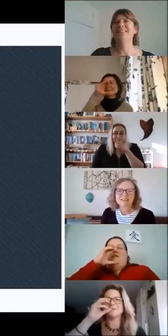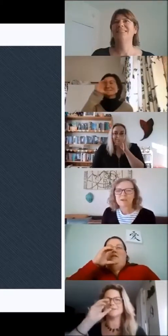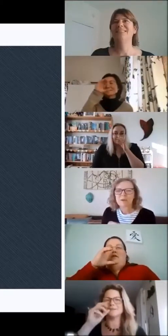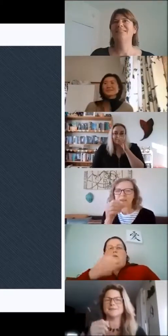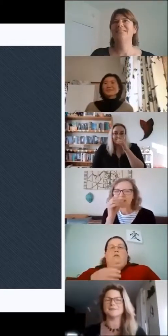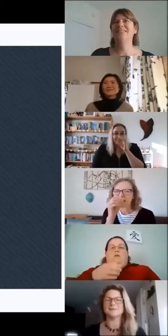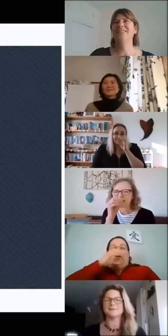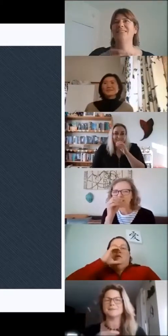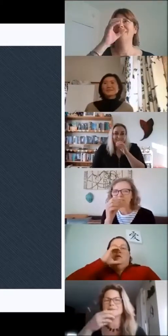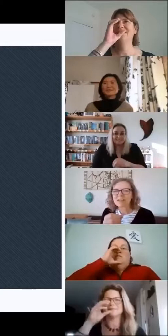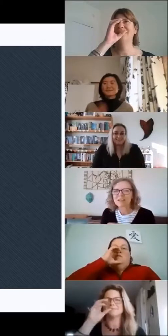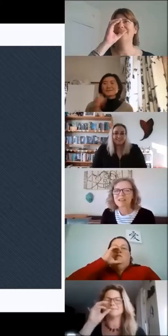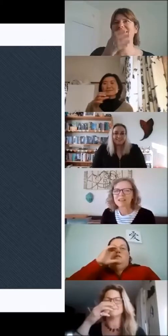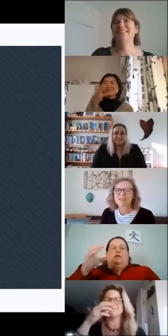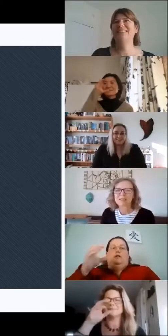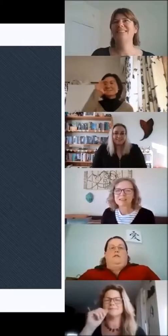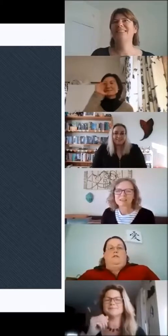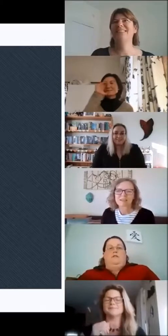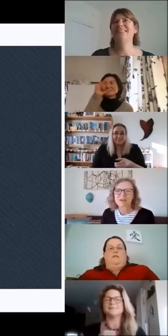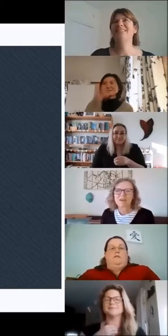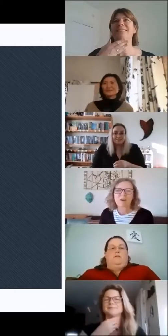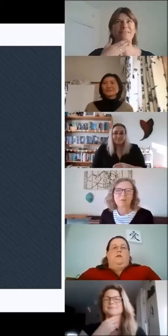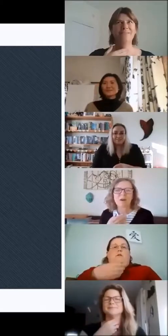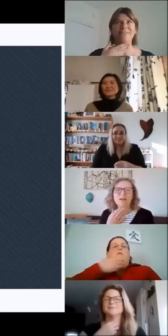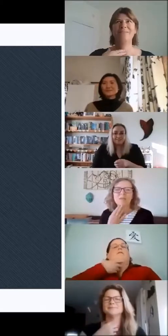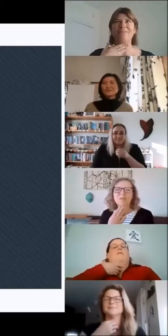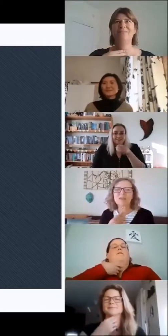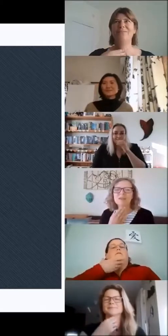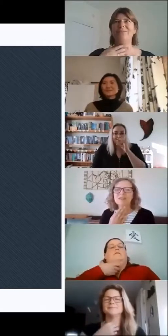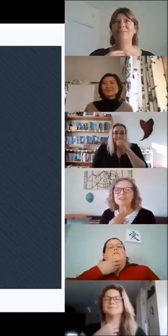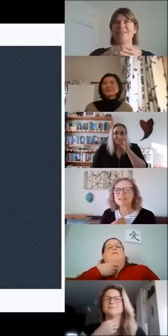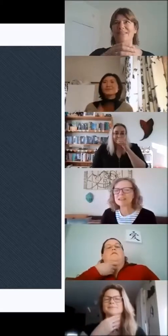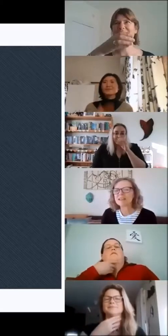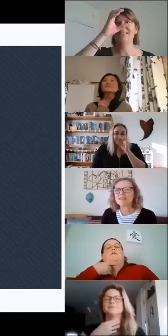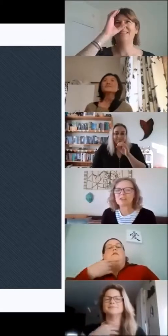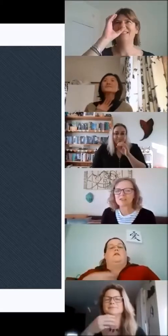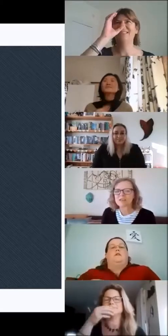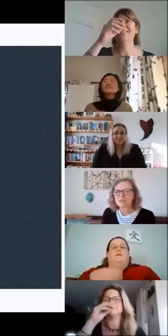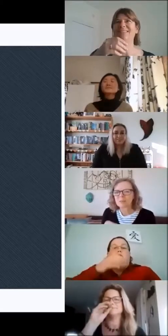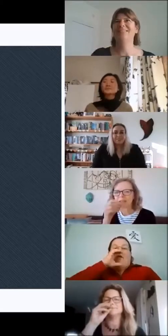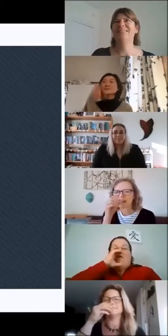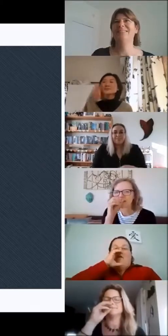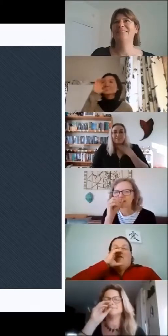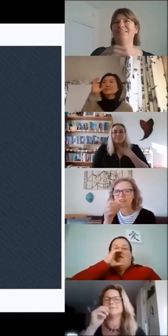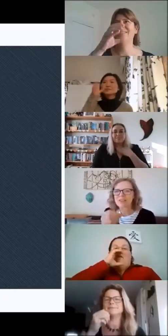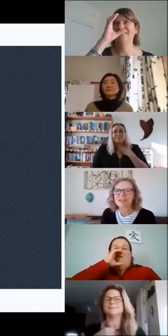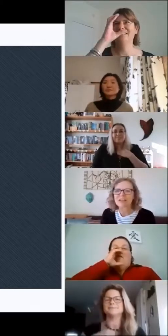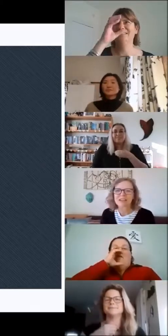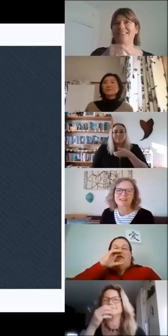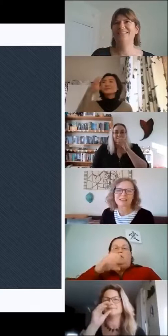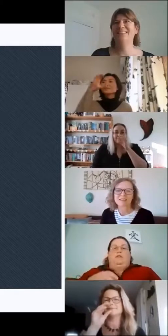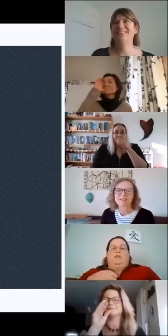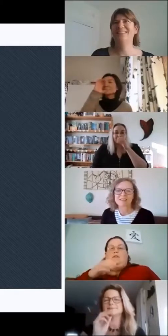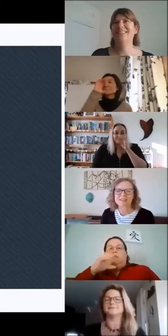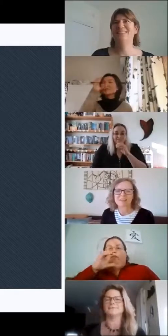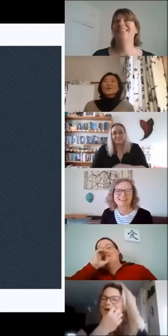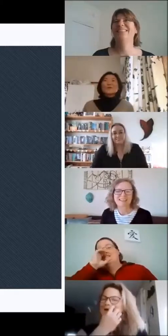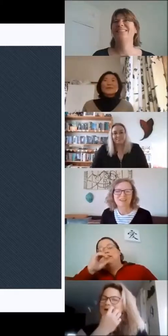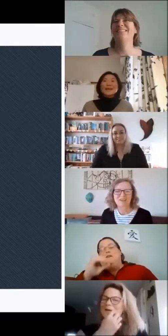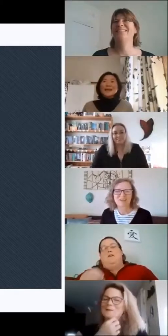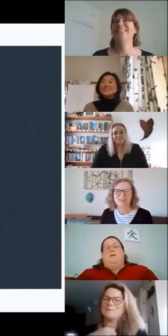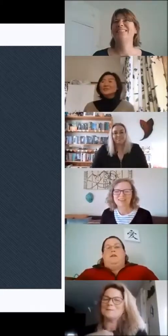this. When we're thirsty and need a drink we ask for drink like this.